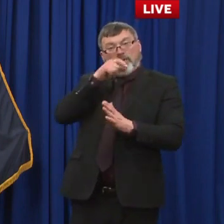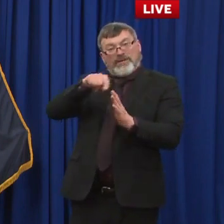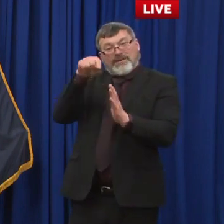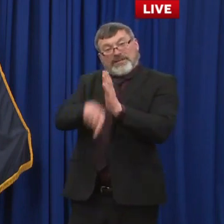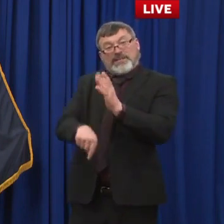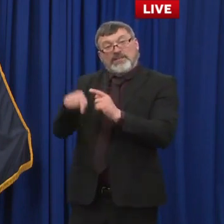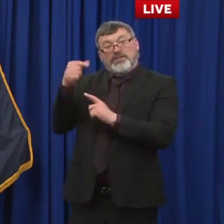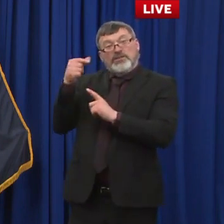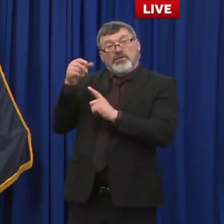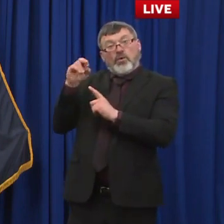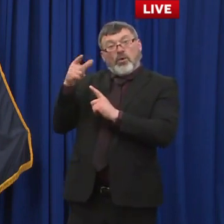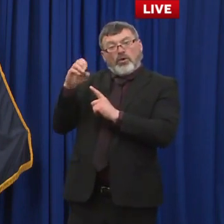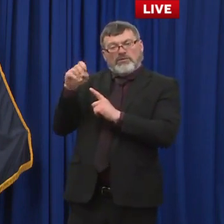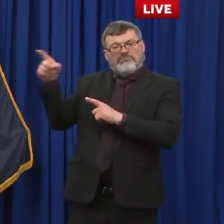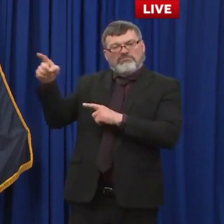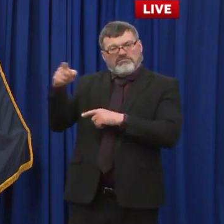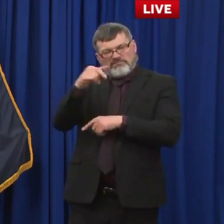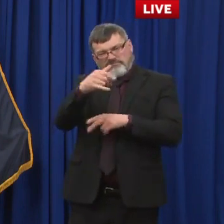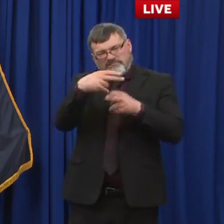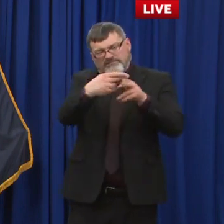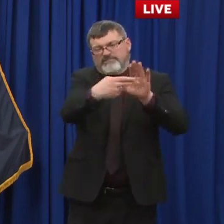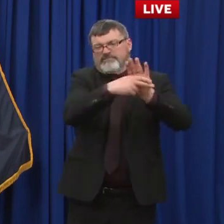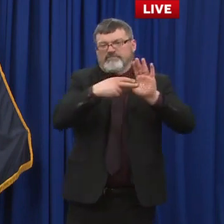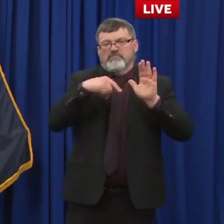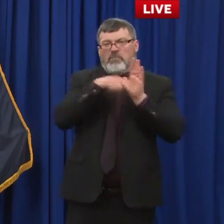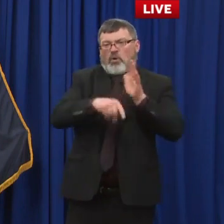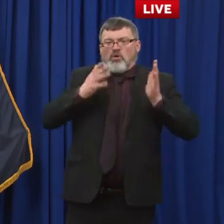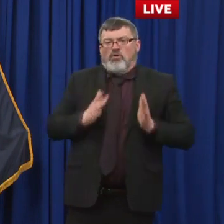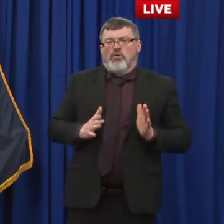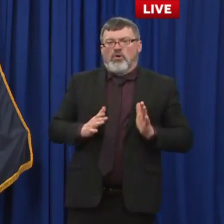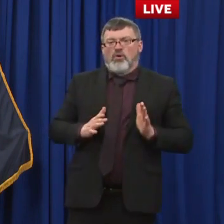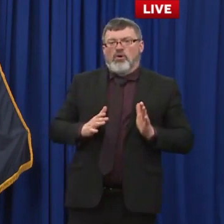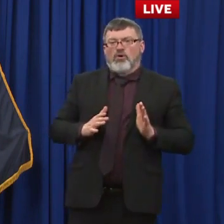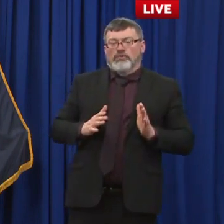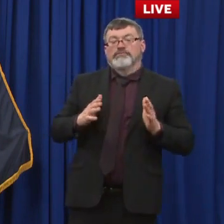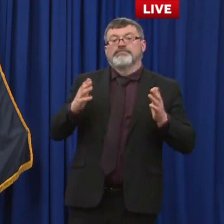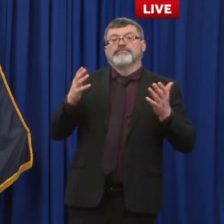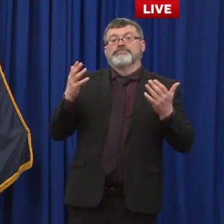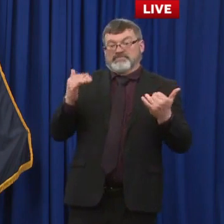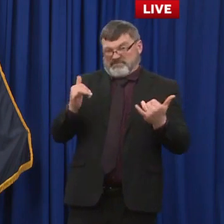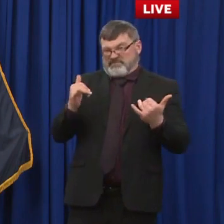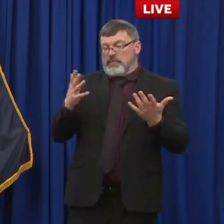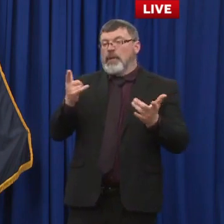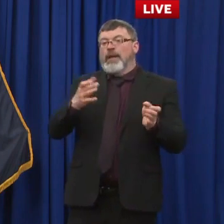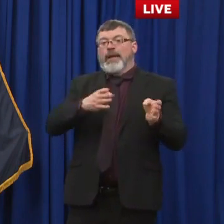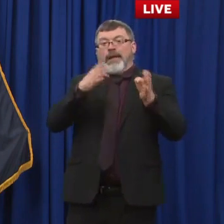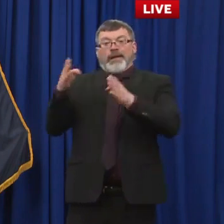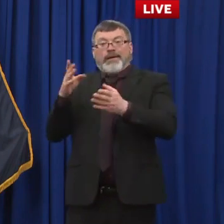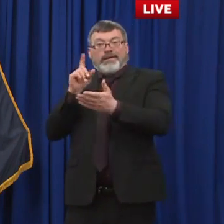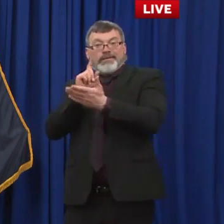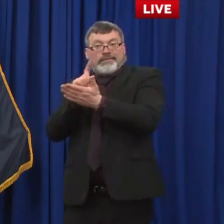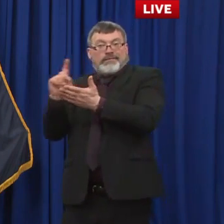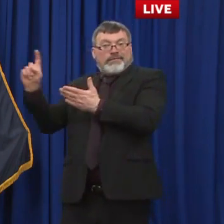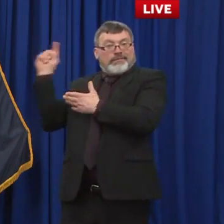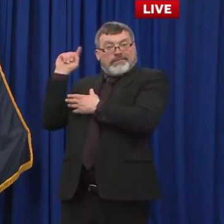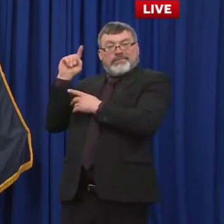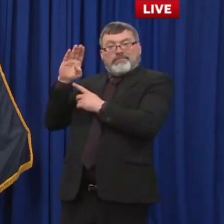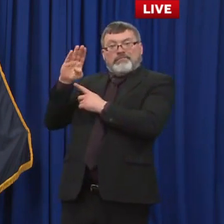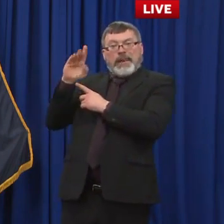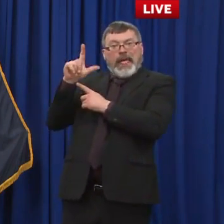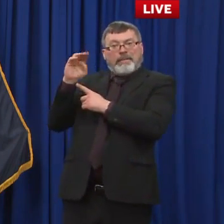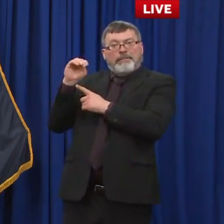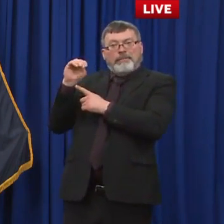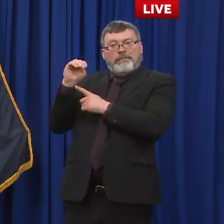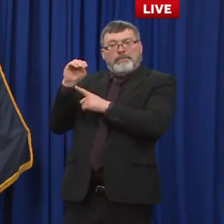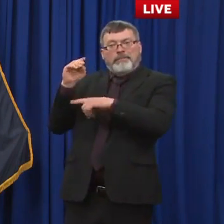that police reform is no longer a realistic goal quote the system can't be reformed we're not asking for reform we are